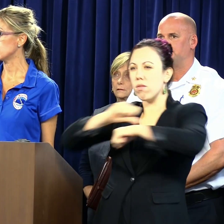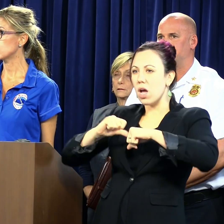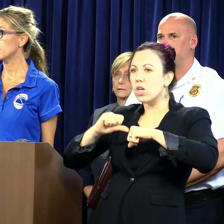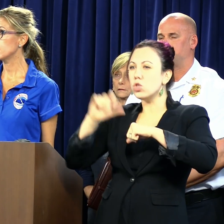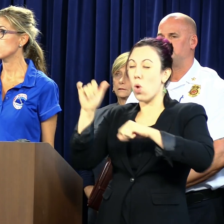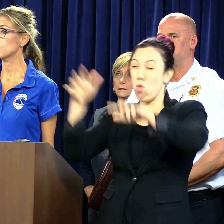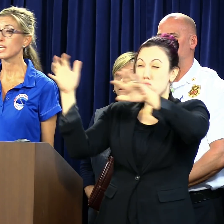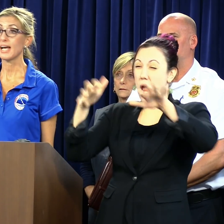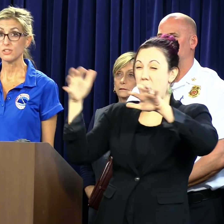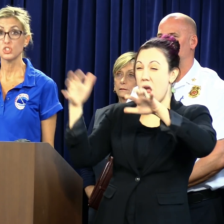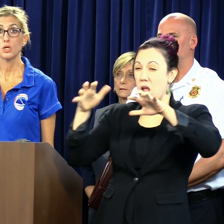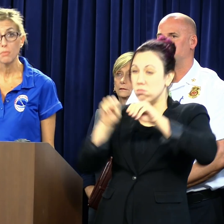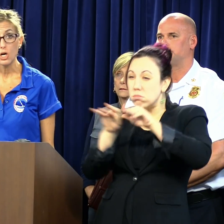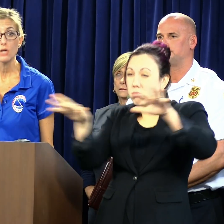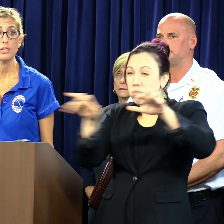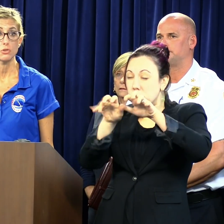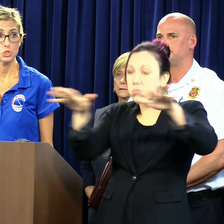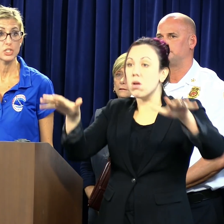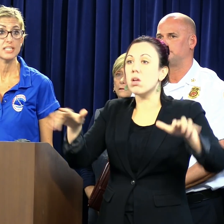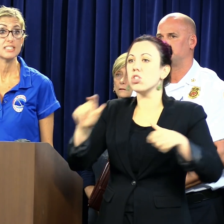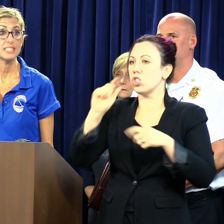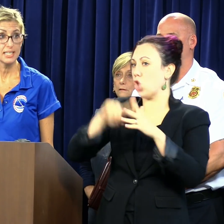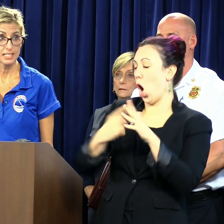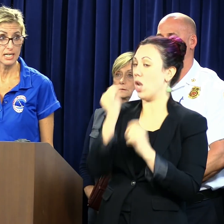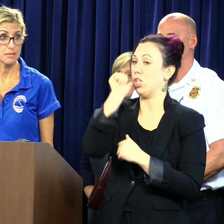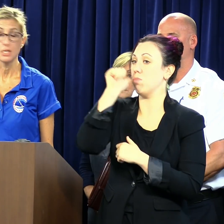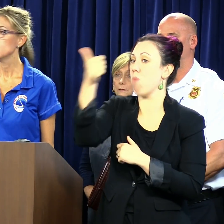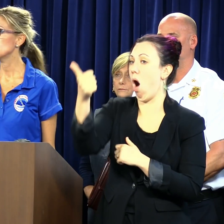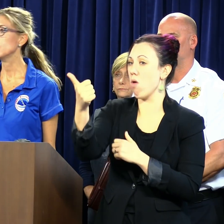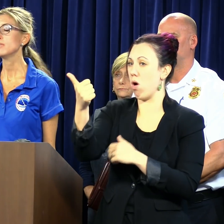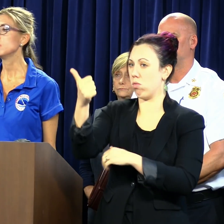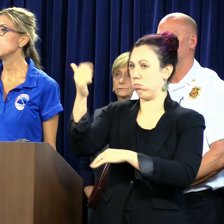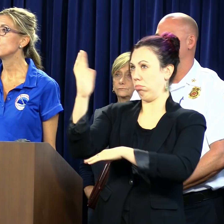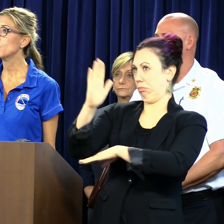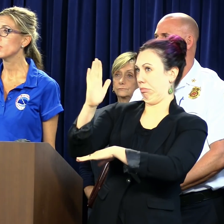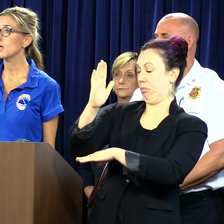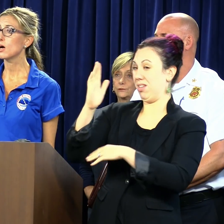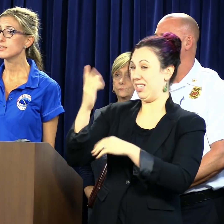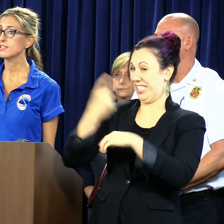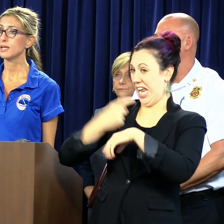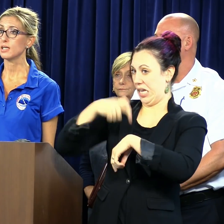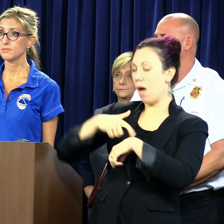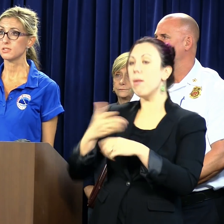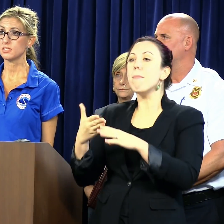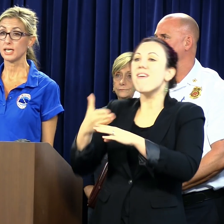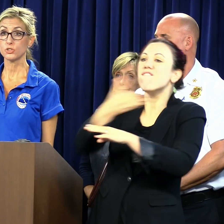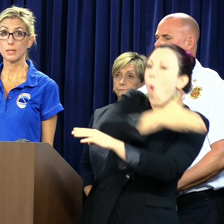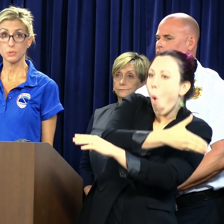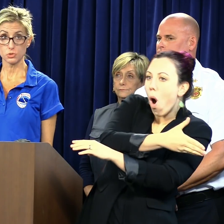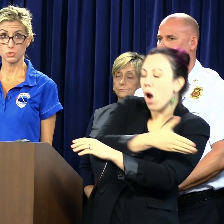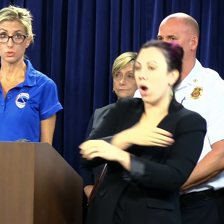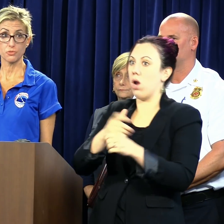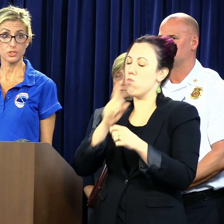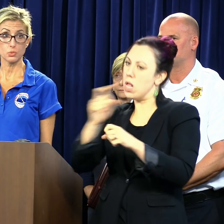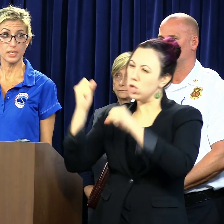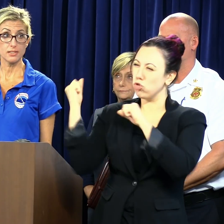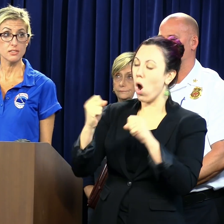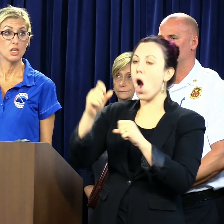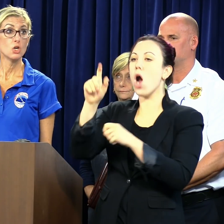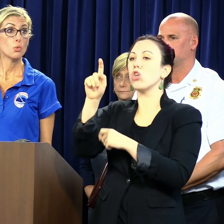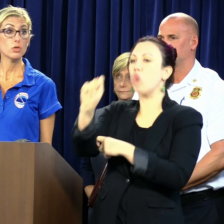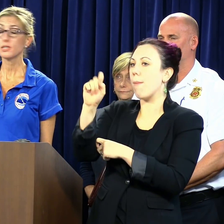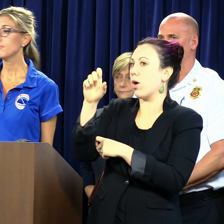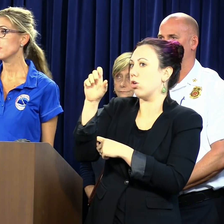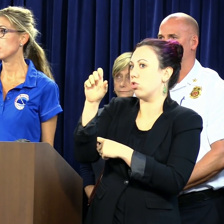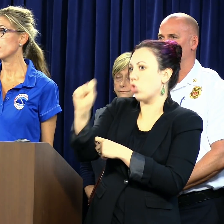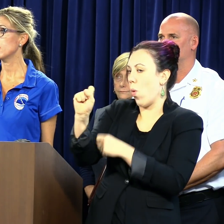from Irma starting as early as tomorrow during the daytime. So even before the onset of sustained tropical storm force winds,